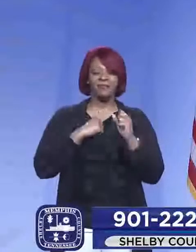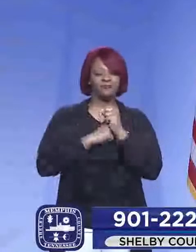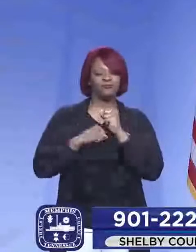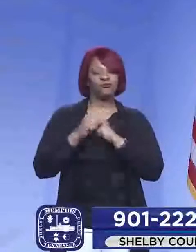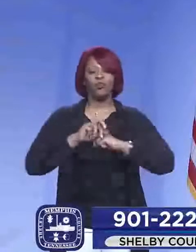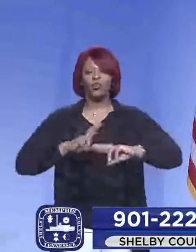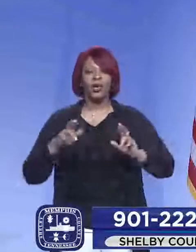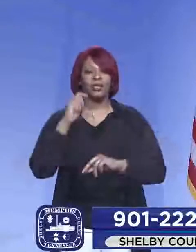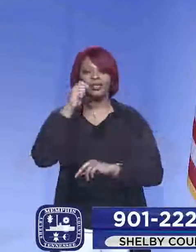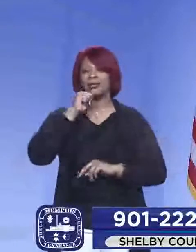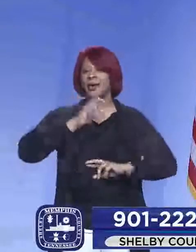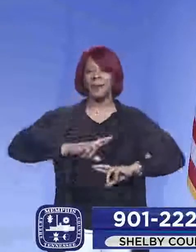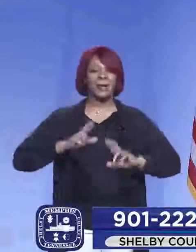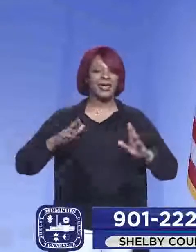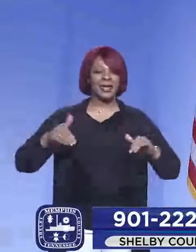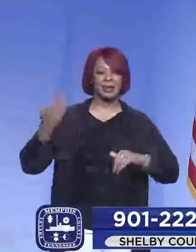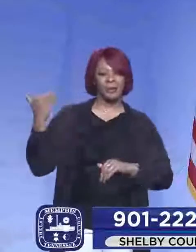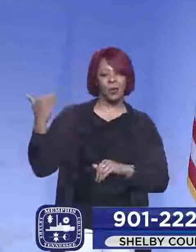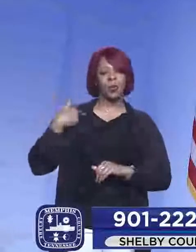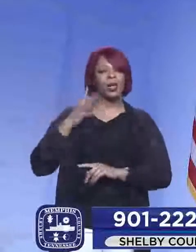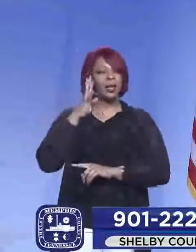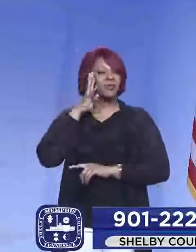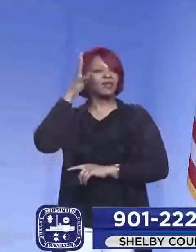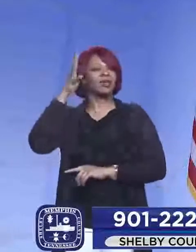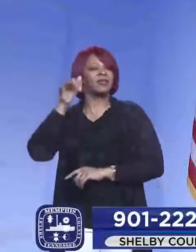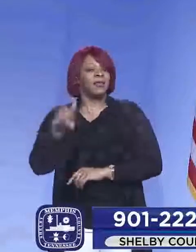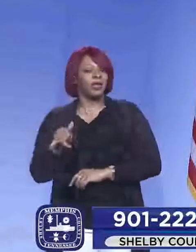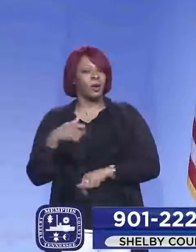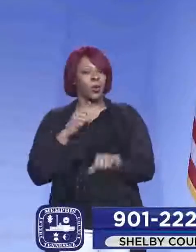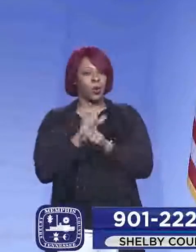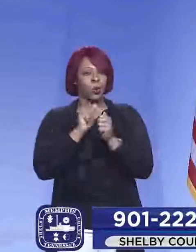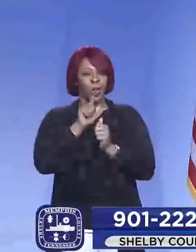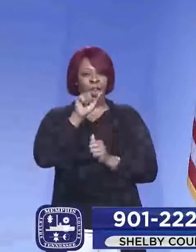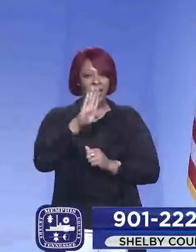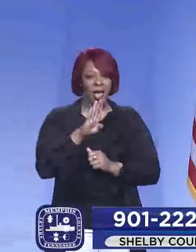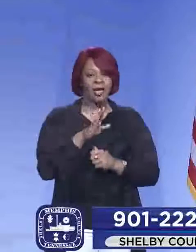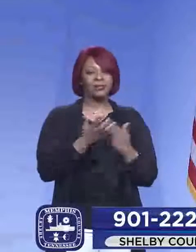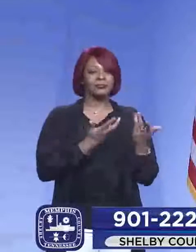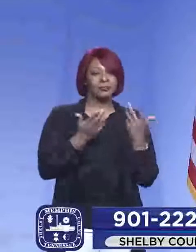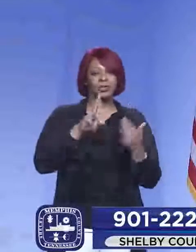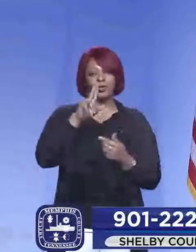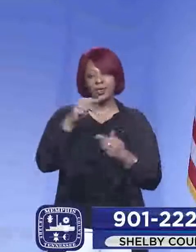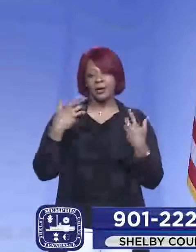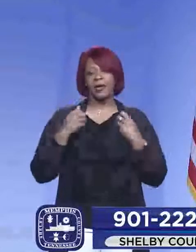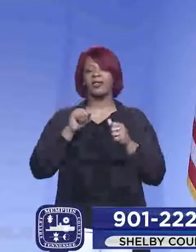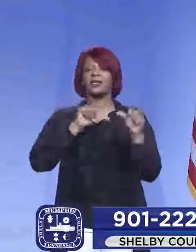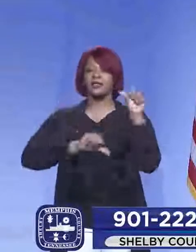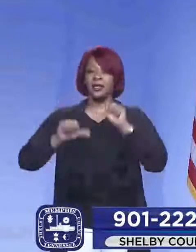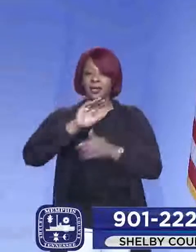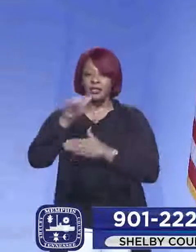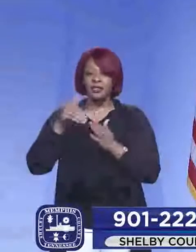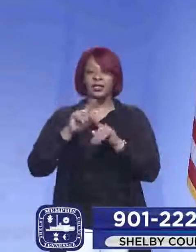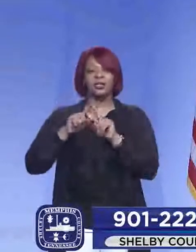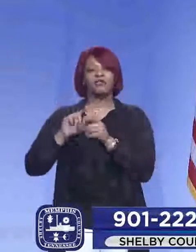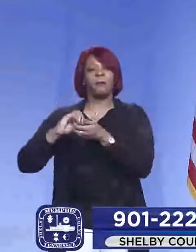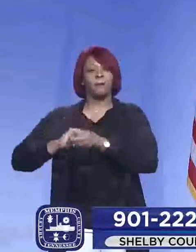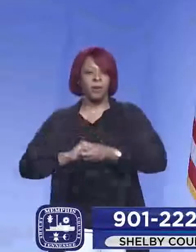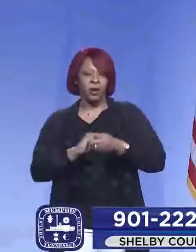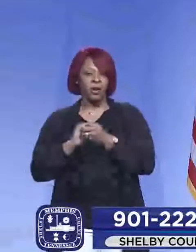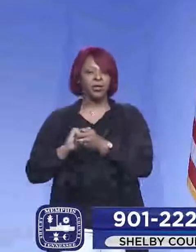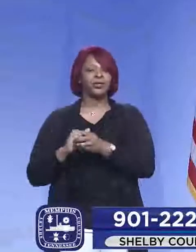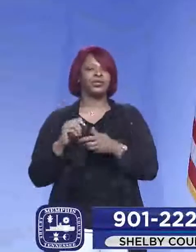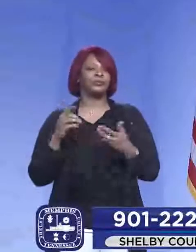testing. We had to invent that, right? We had to work with the laboratories, with UT Health Science Center, all the different partners